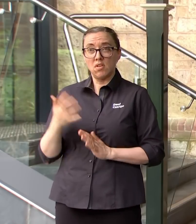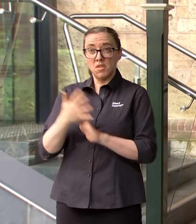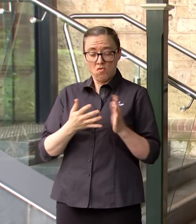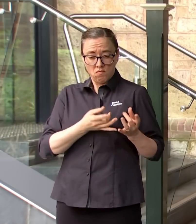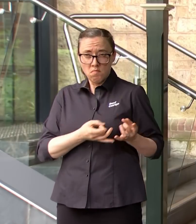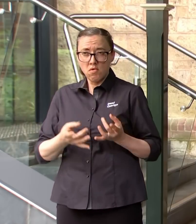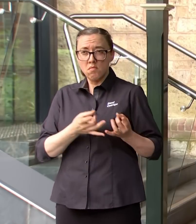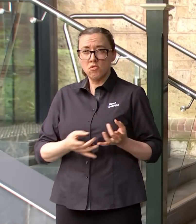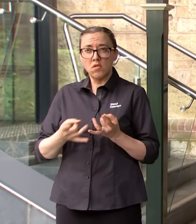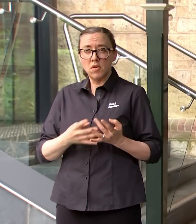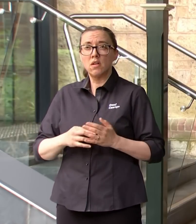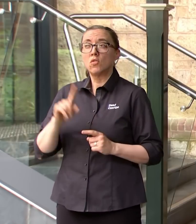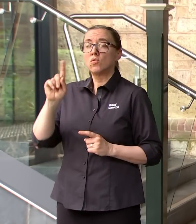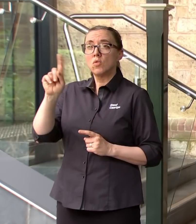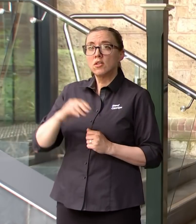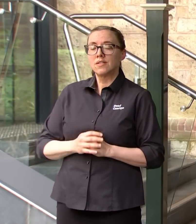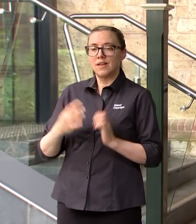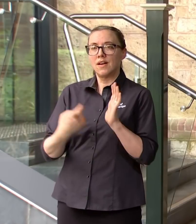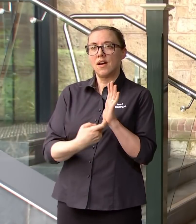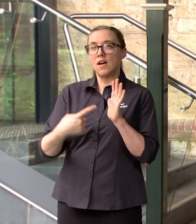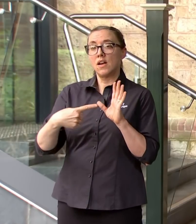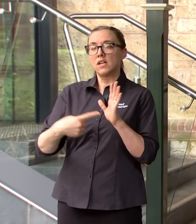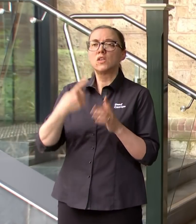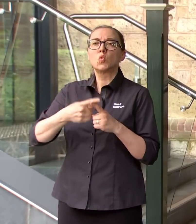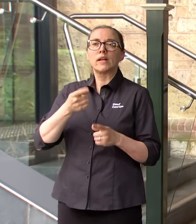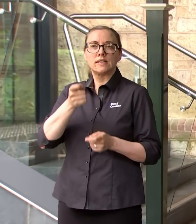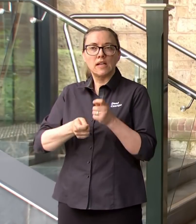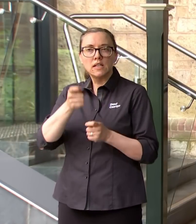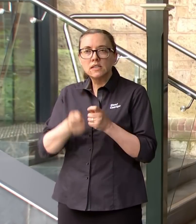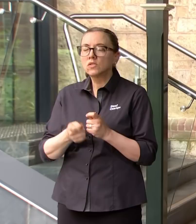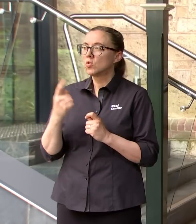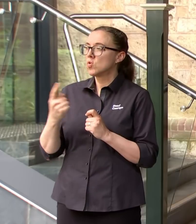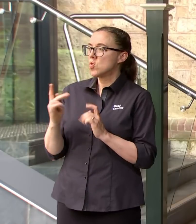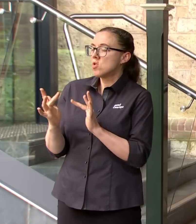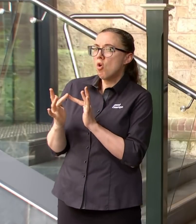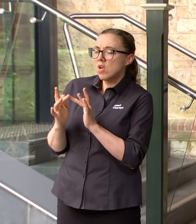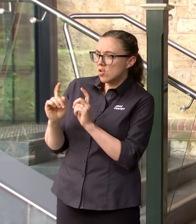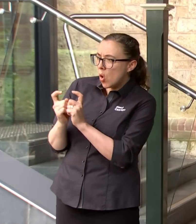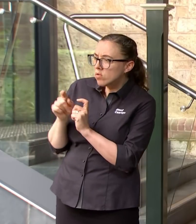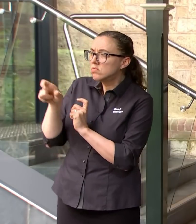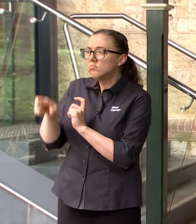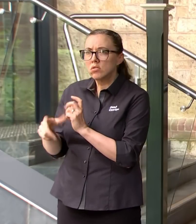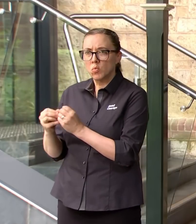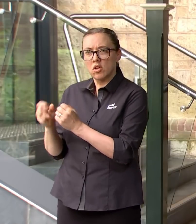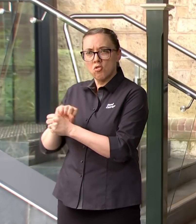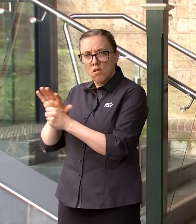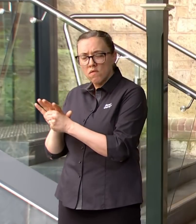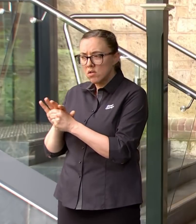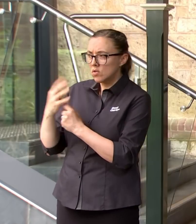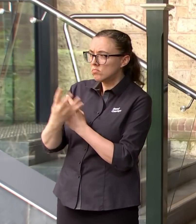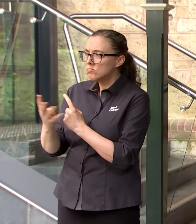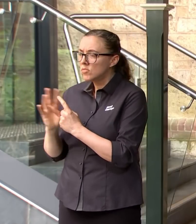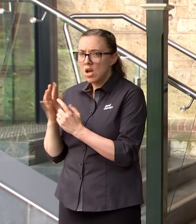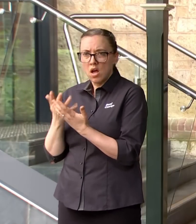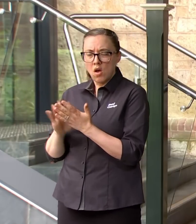for the introduction of rapid antigen tests for those close contacts. So this will be in